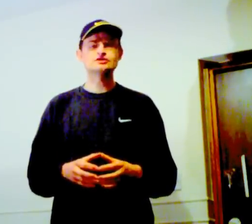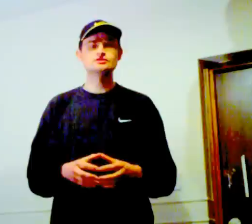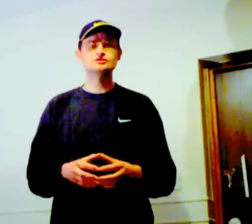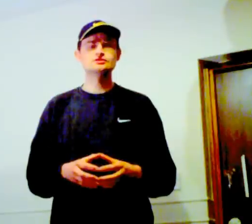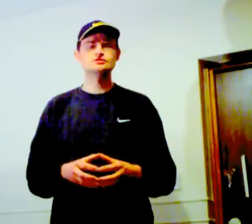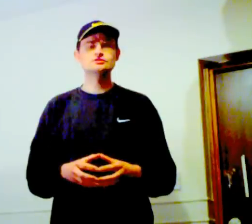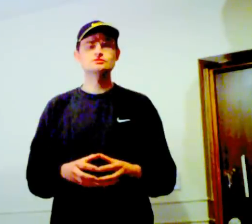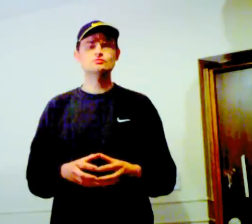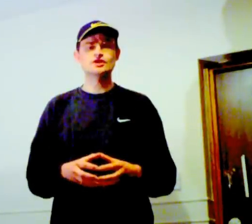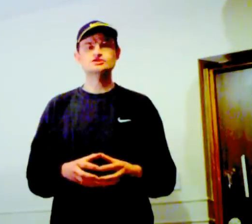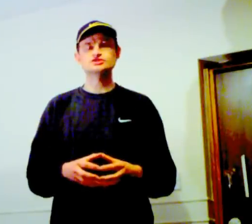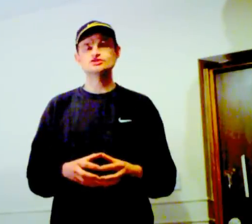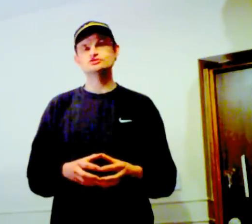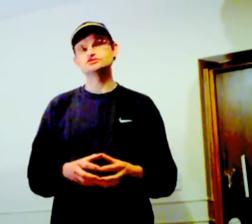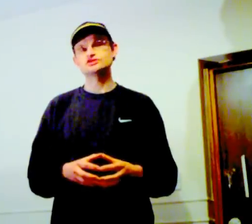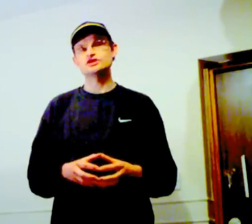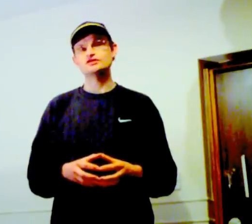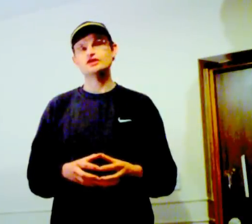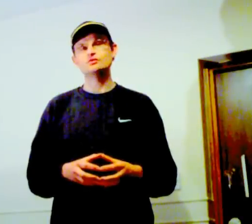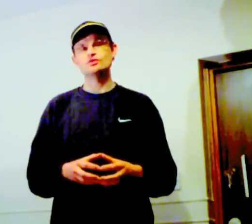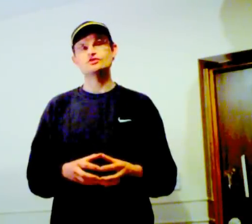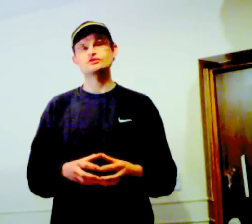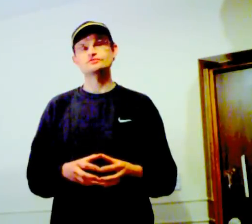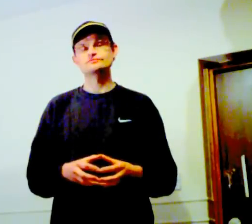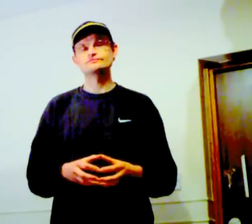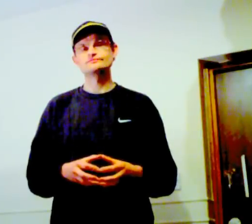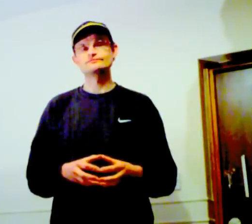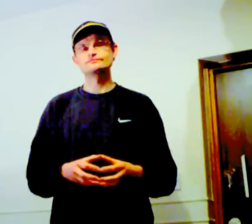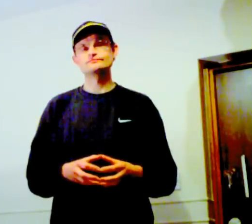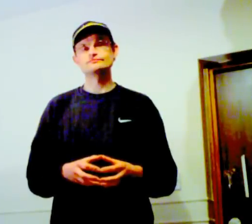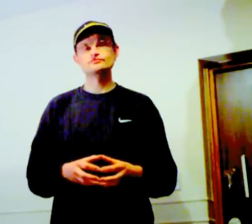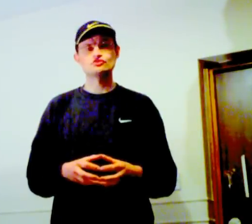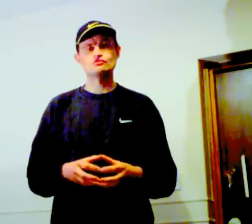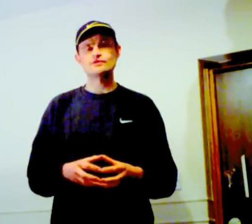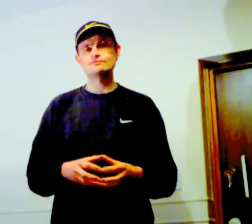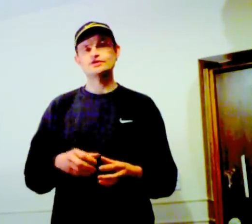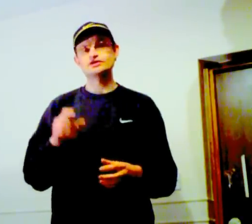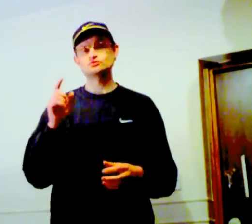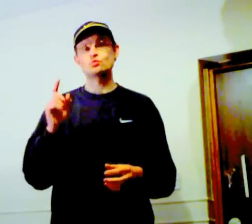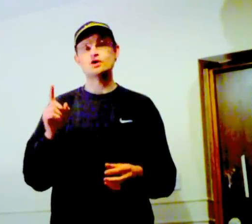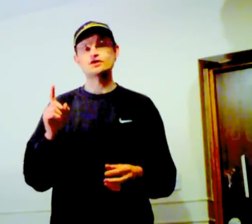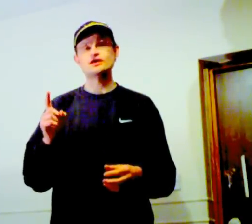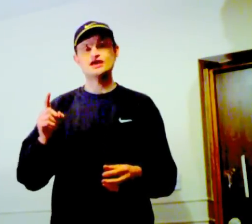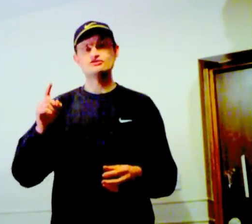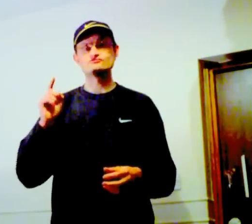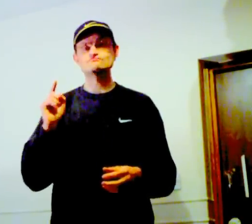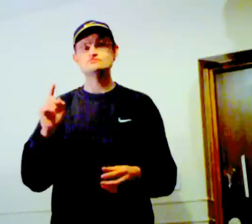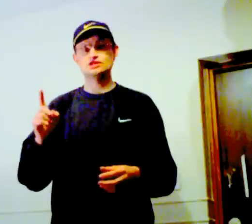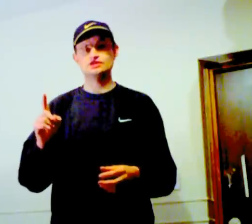would actually use in their daily work. But remember, it's one out of millions.